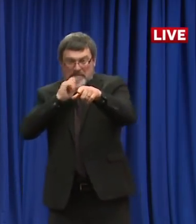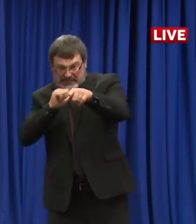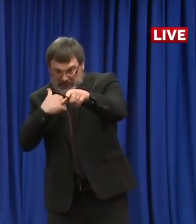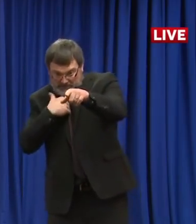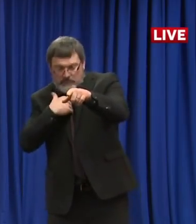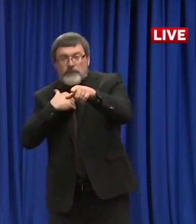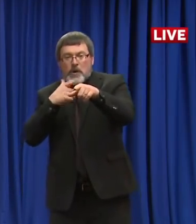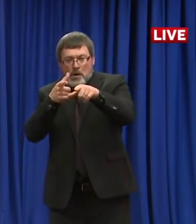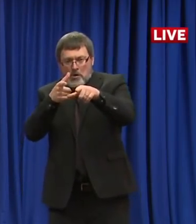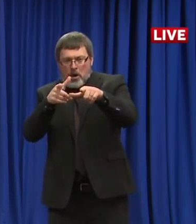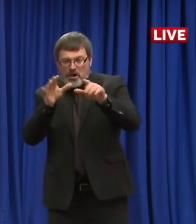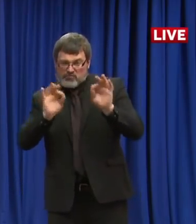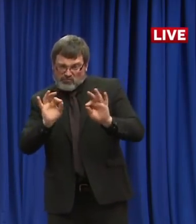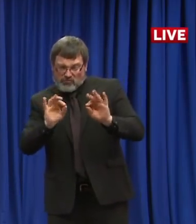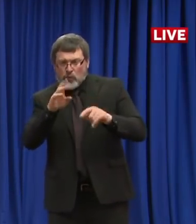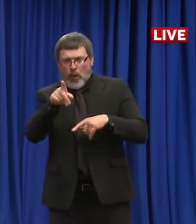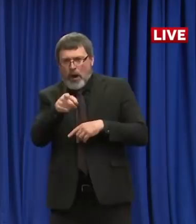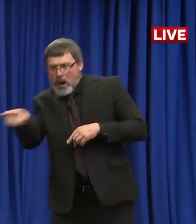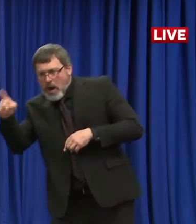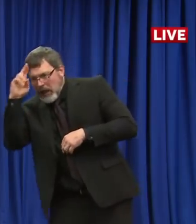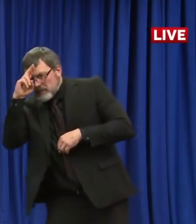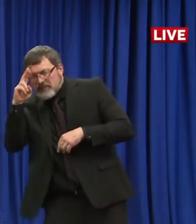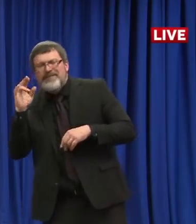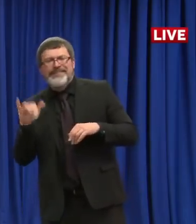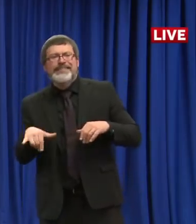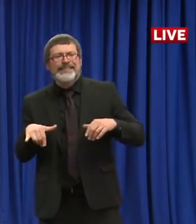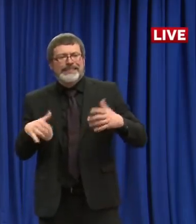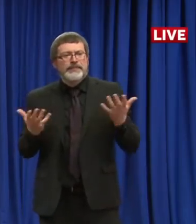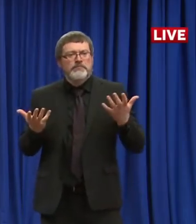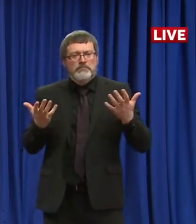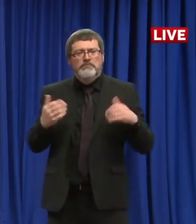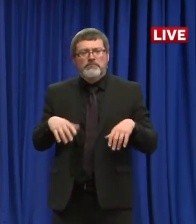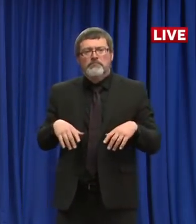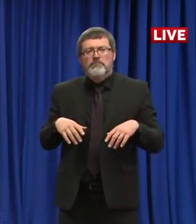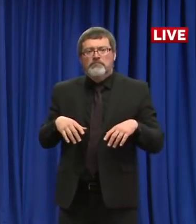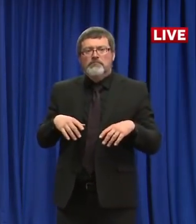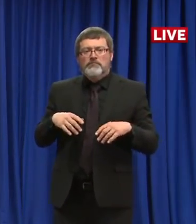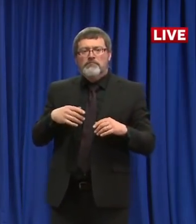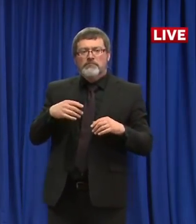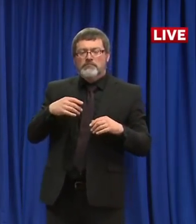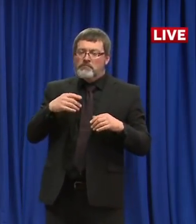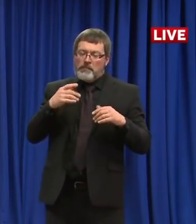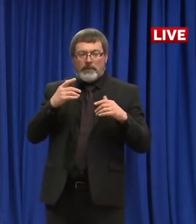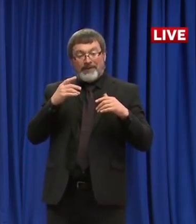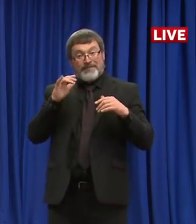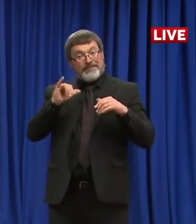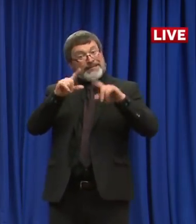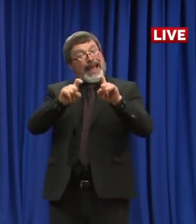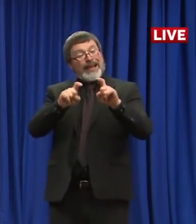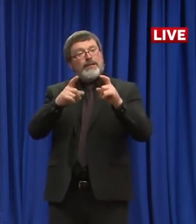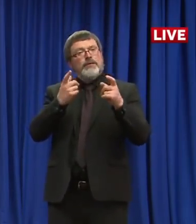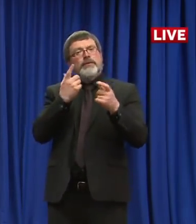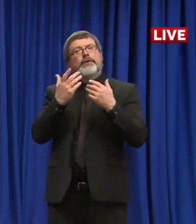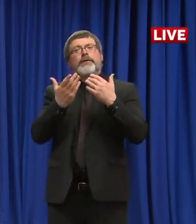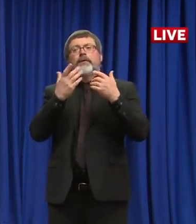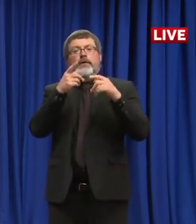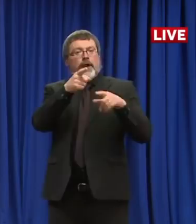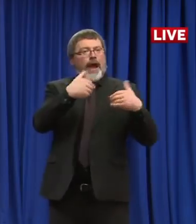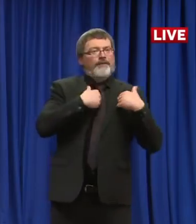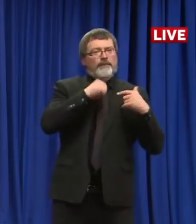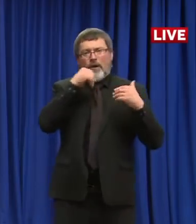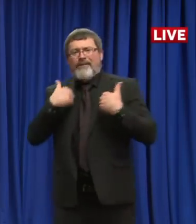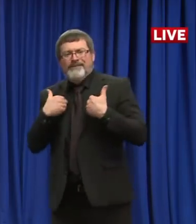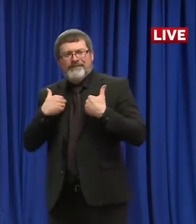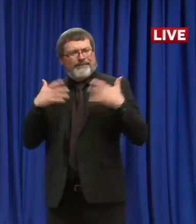I think there's there's several different phases to testing, if you will, right? I mean, we're well past the point where we are going to be able to contain this